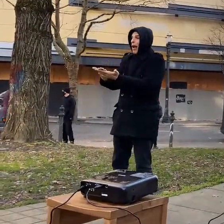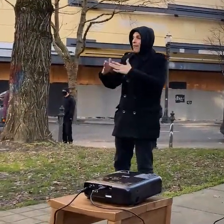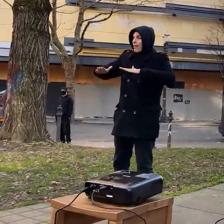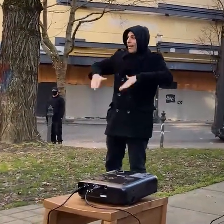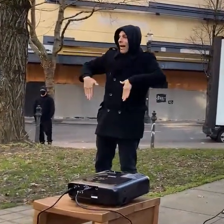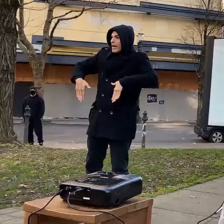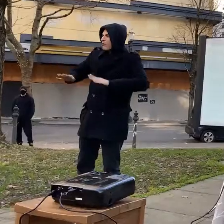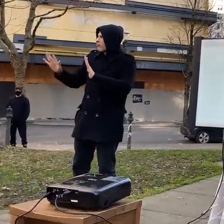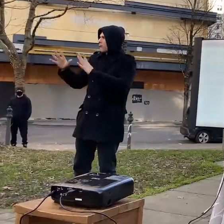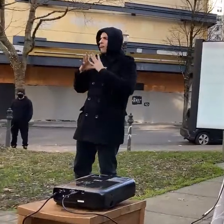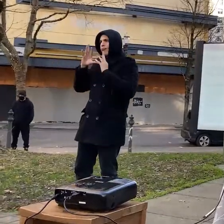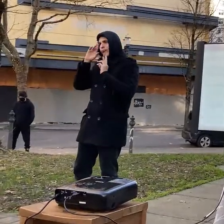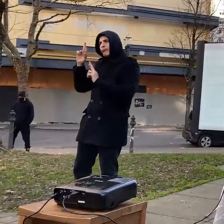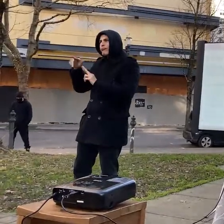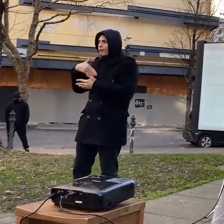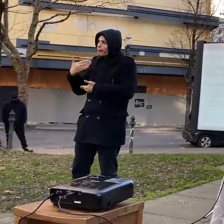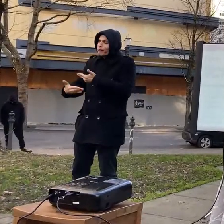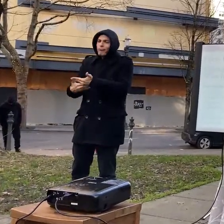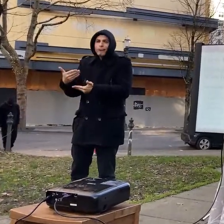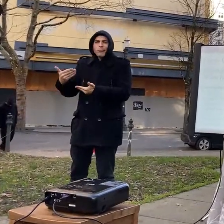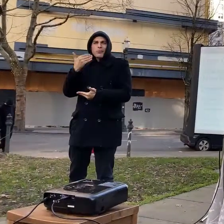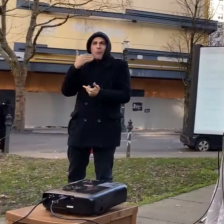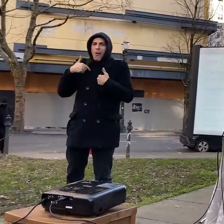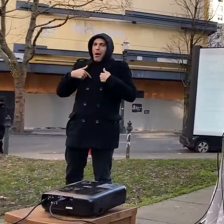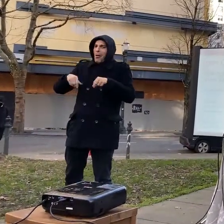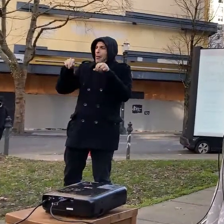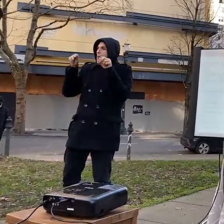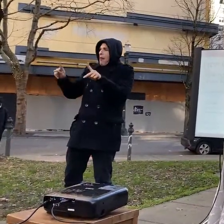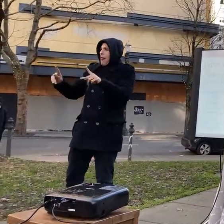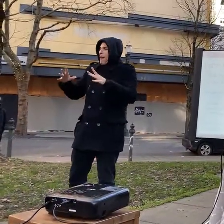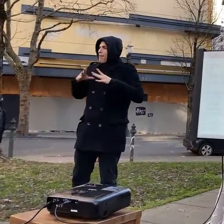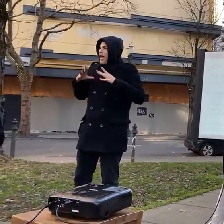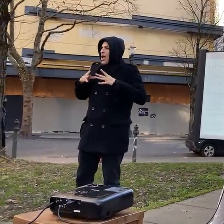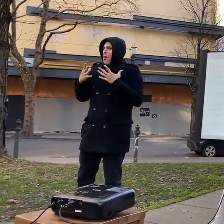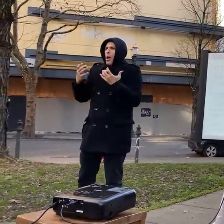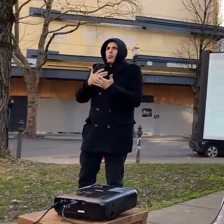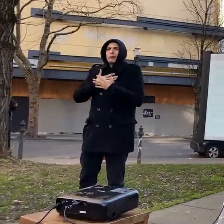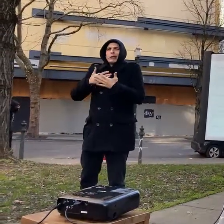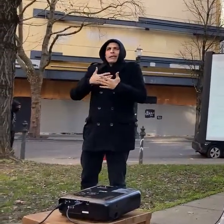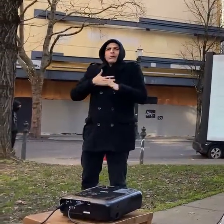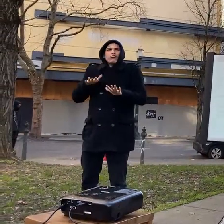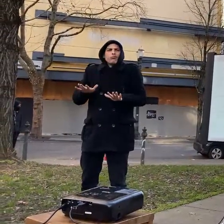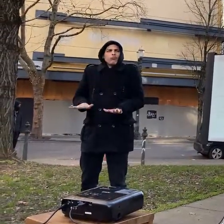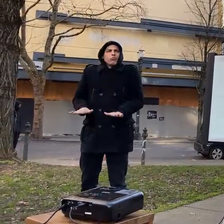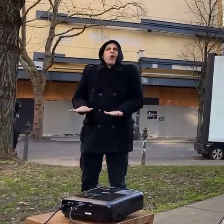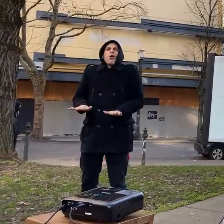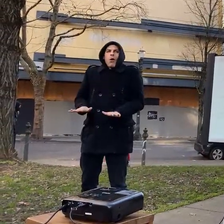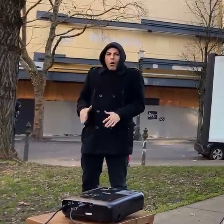my dive into the horribleness that is hexachloroethane smoke